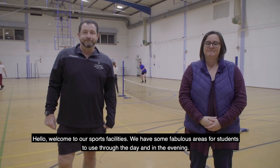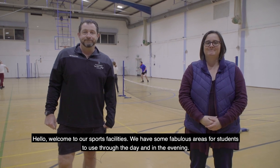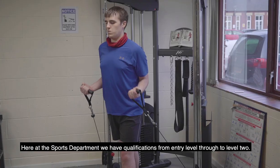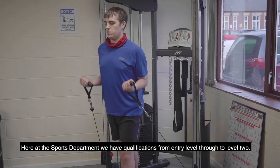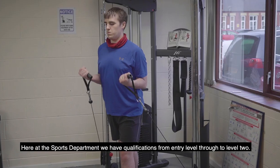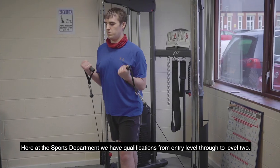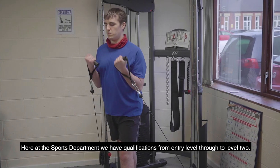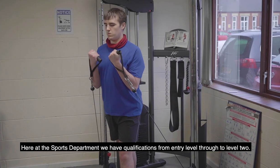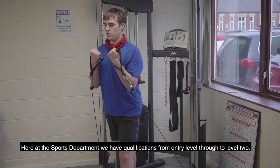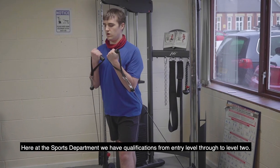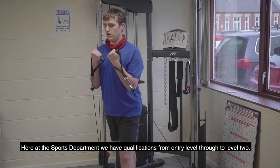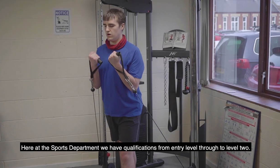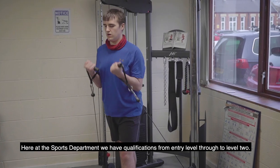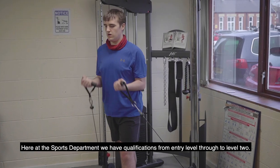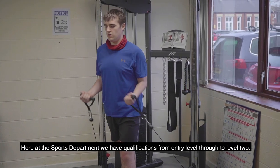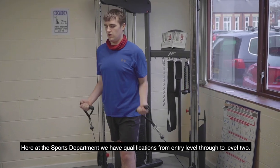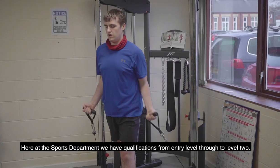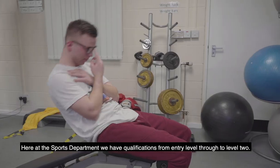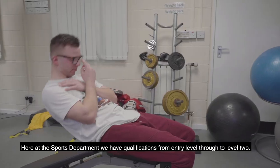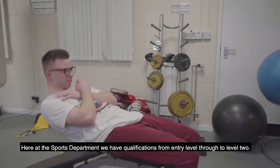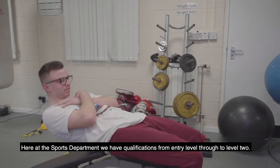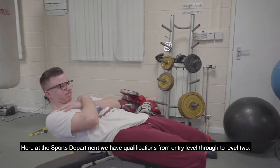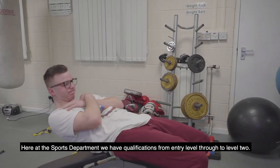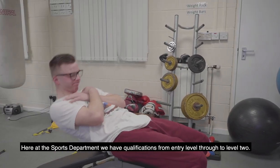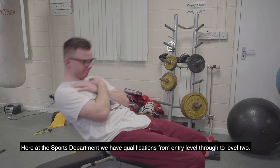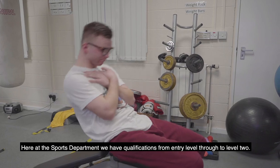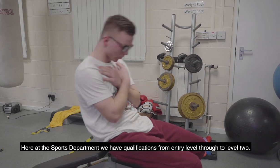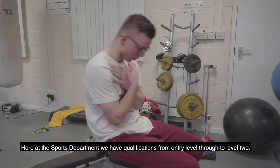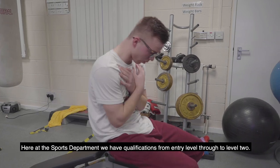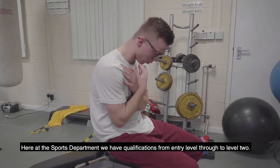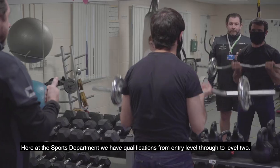Here in the Sports Department we have qualifications from Entry Level to Level 2.